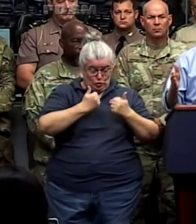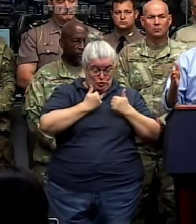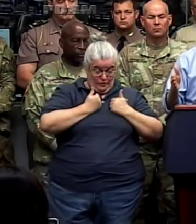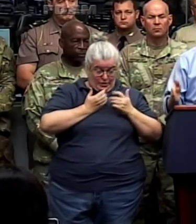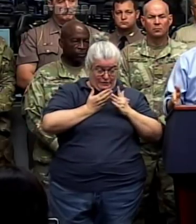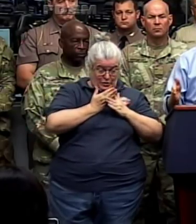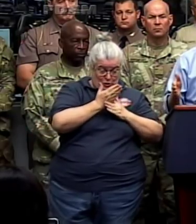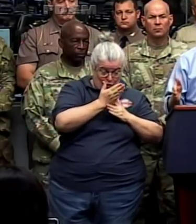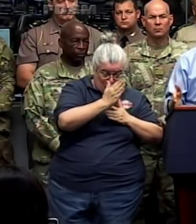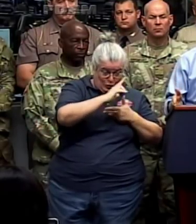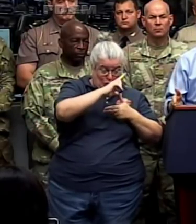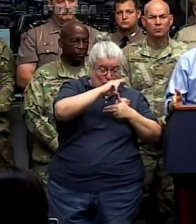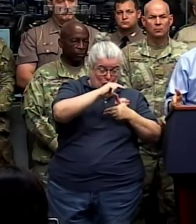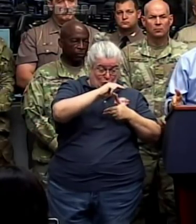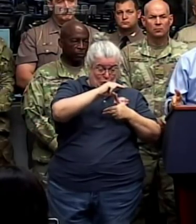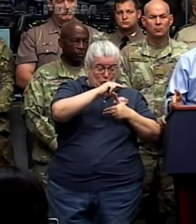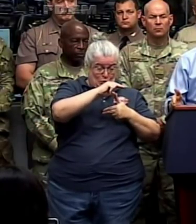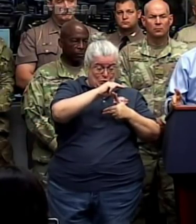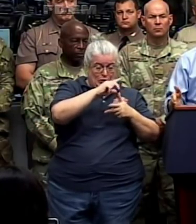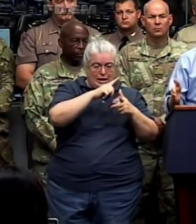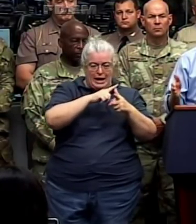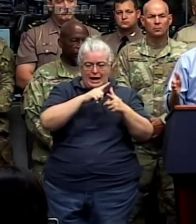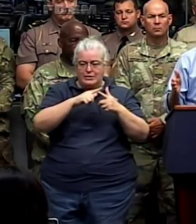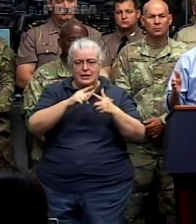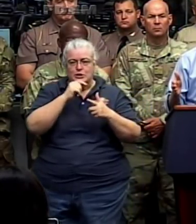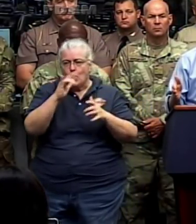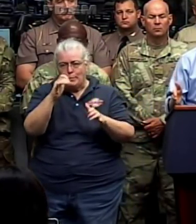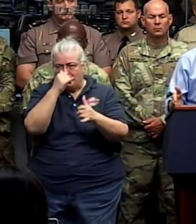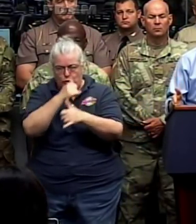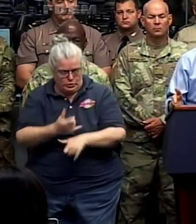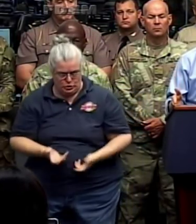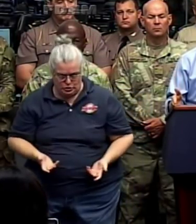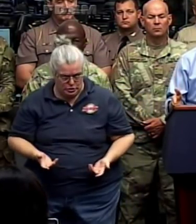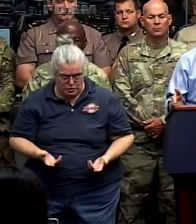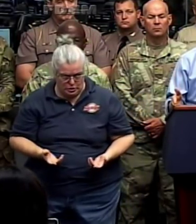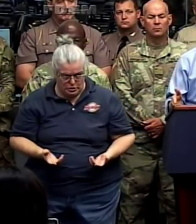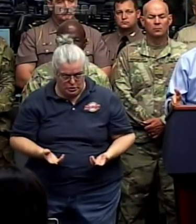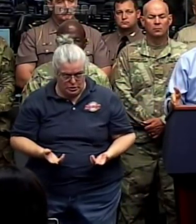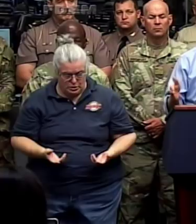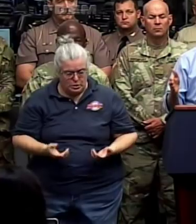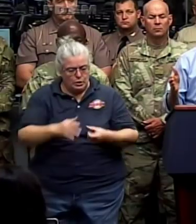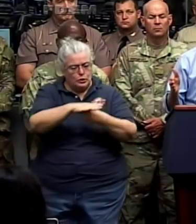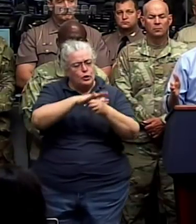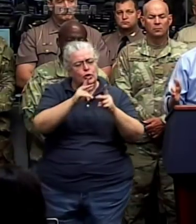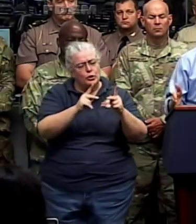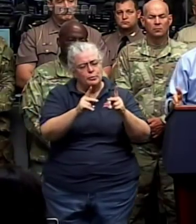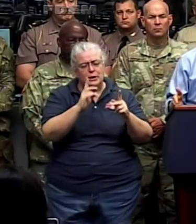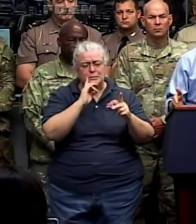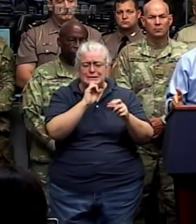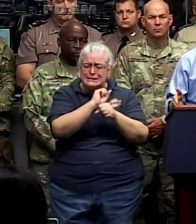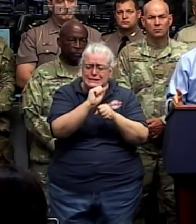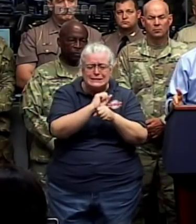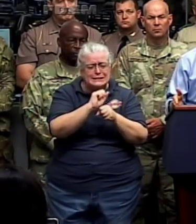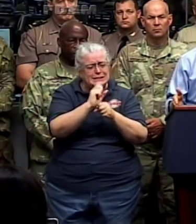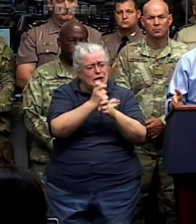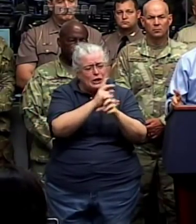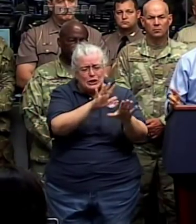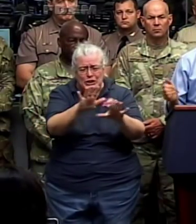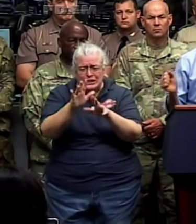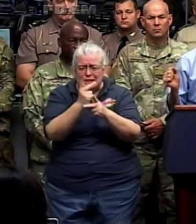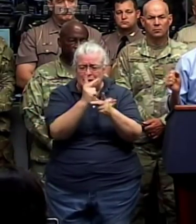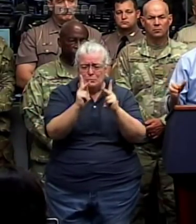and then don't do anything foolish. I know the locals are going to work their tail off to keep people safe. We're going to do everything we can